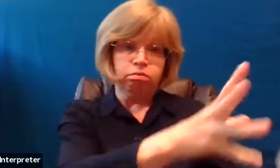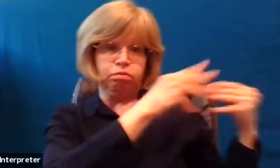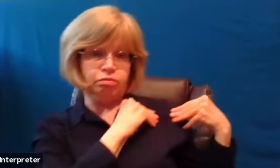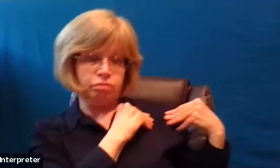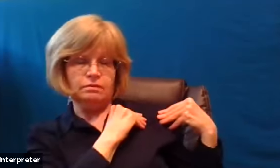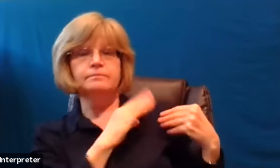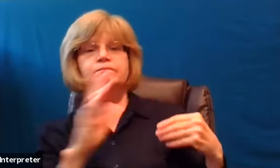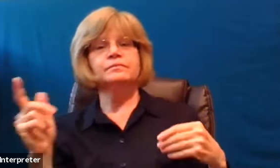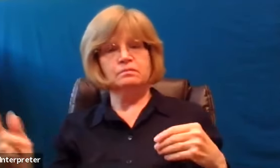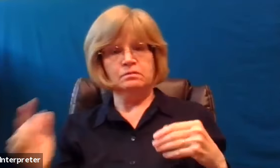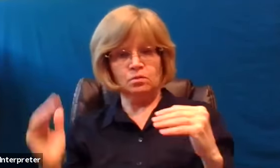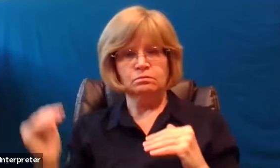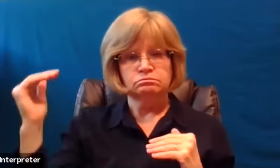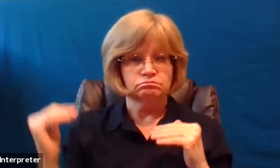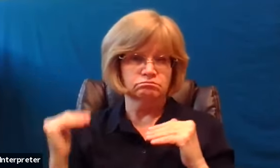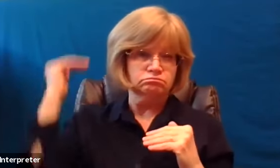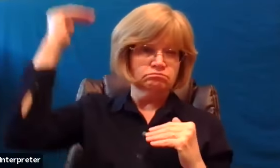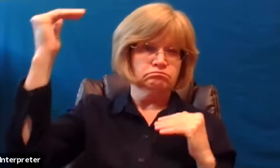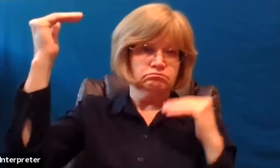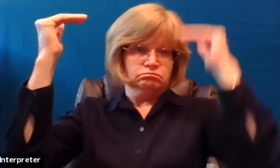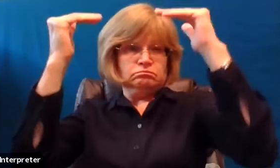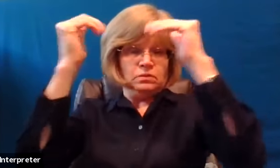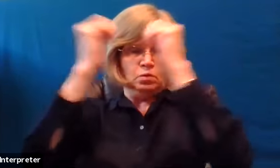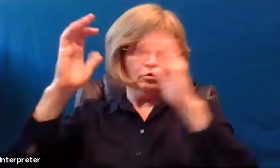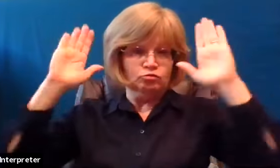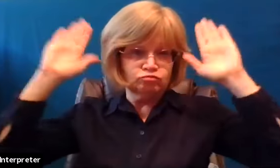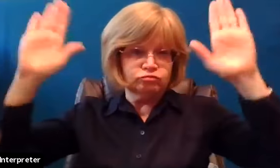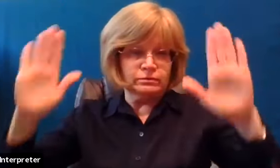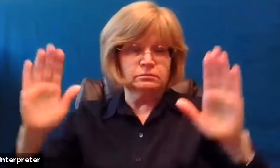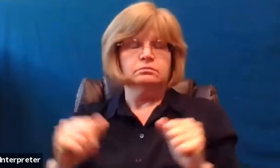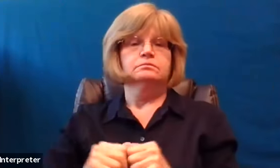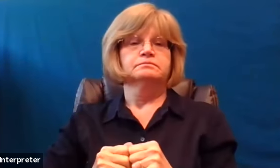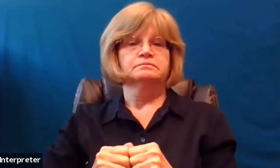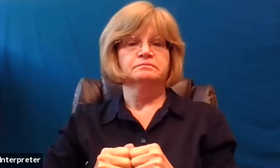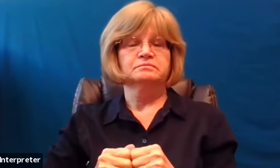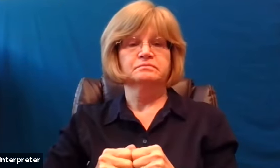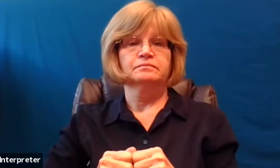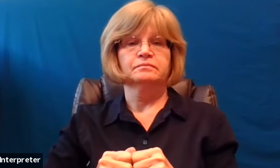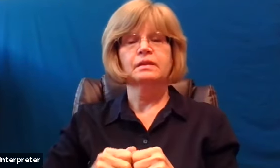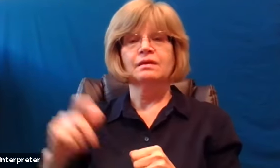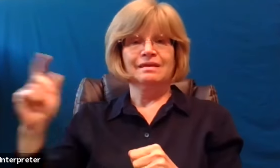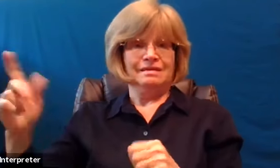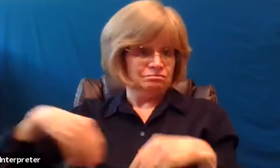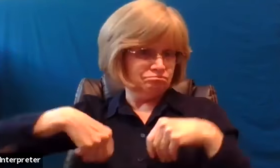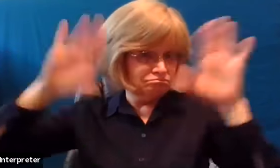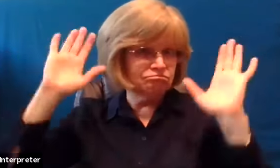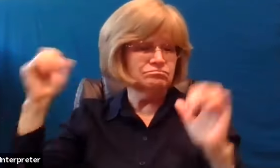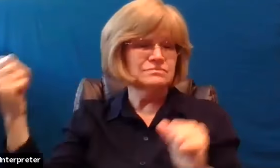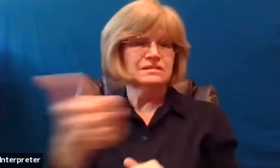and he shall divide the spoiled with the strong. Because he poured out himself to death, and was numbered with the